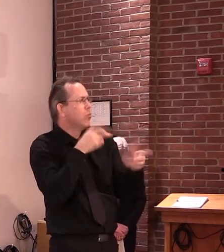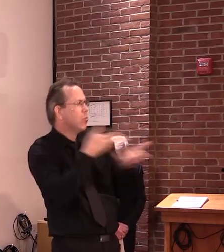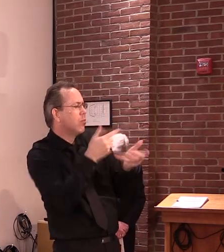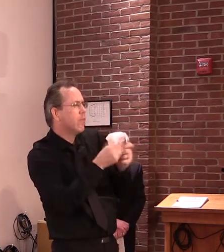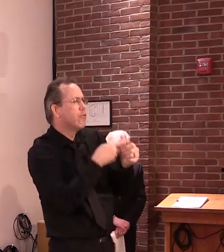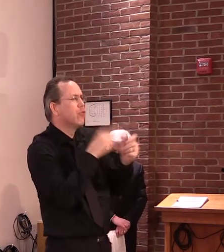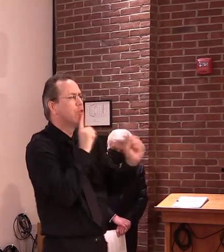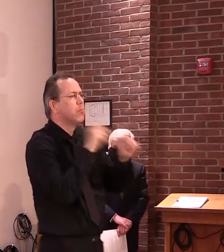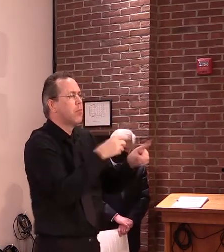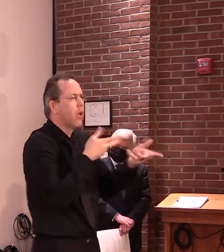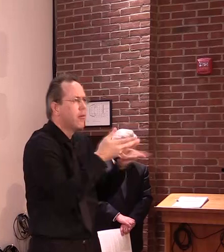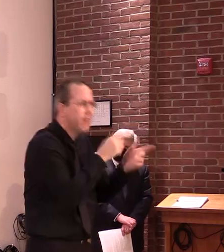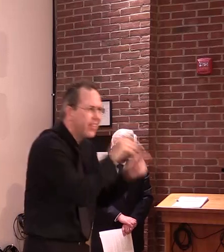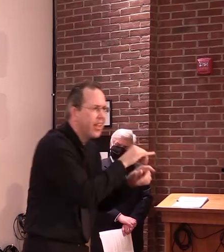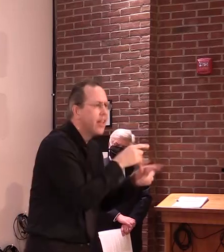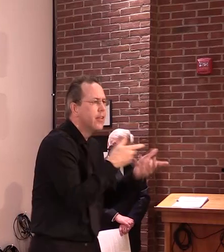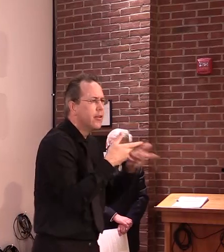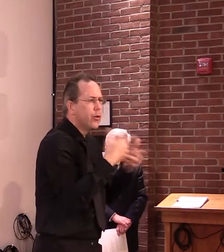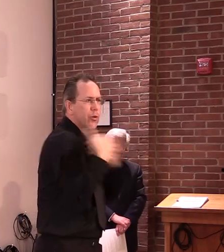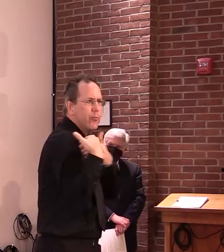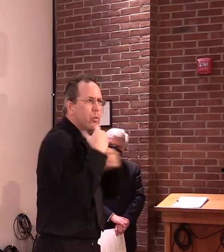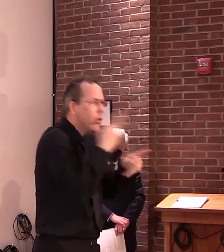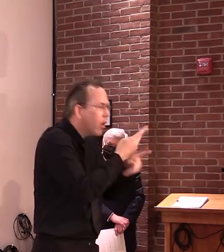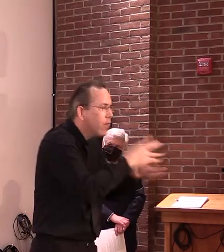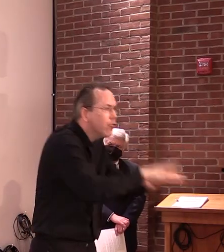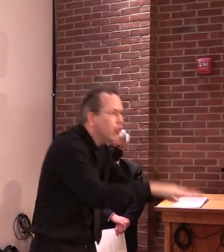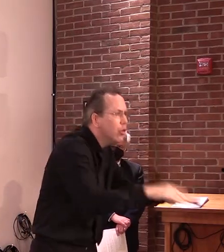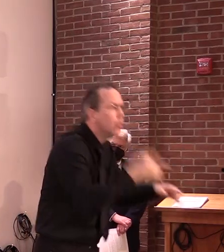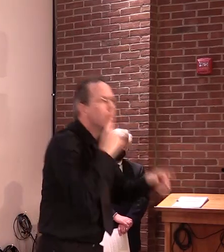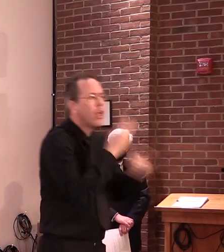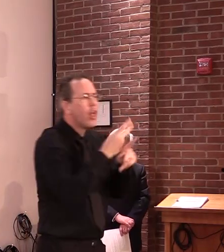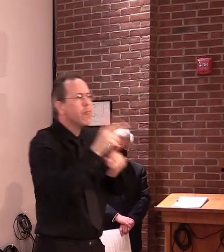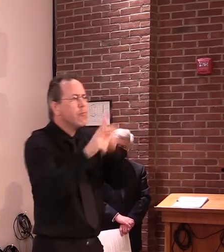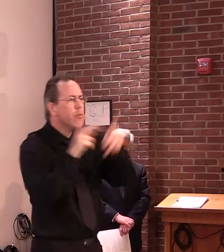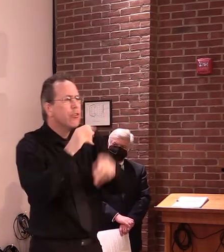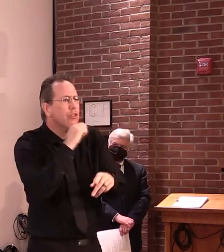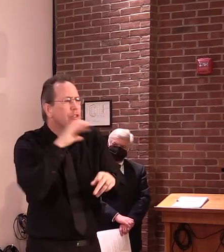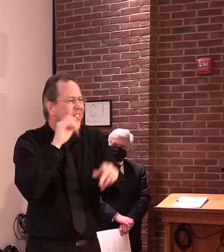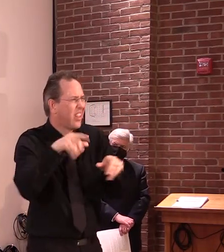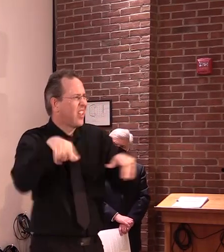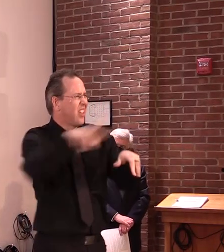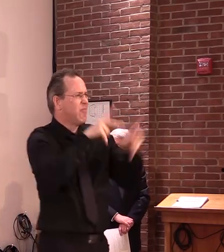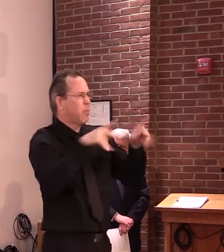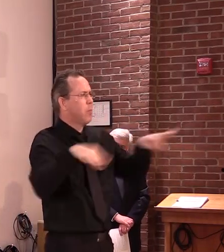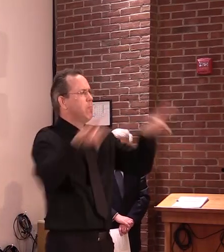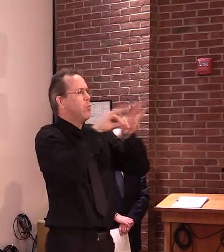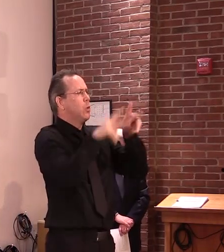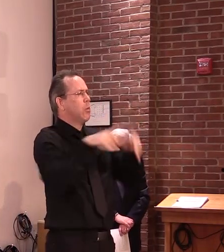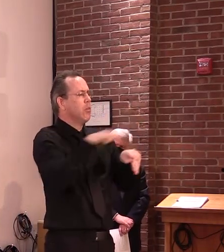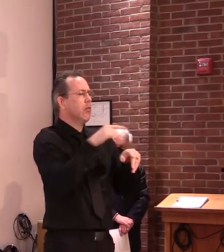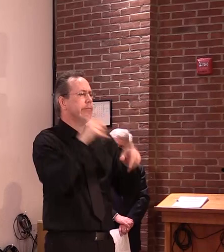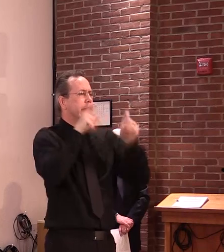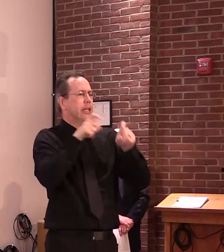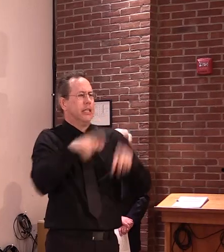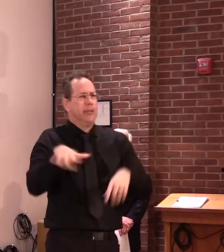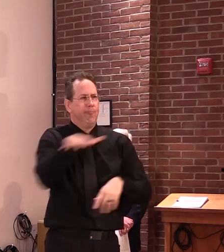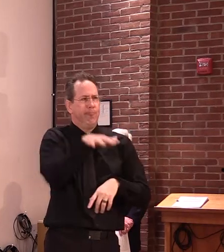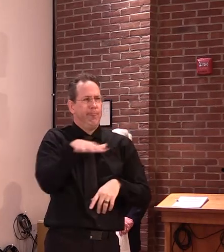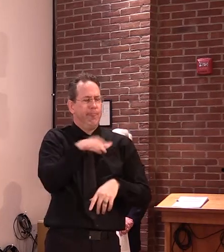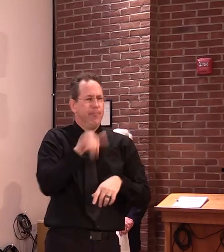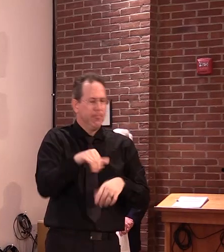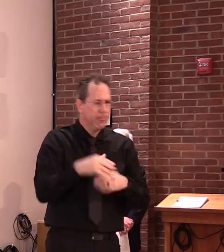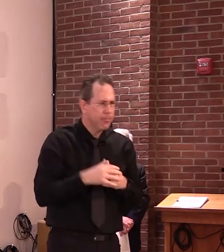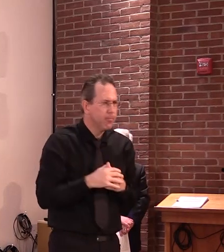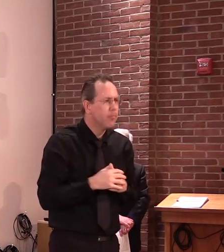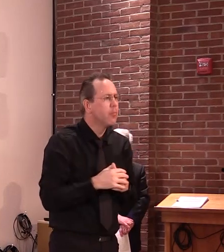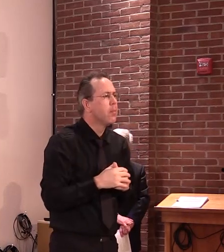One of our highest priorities for prevention is to make sure people returning to Vermont from another state state. Those who may